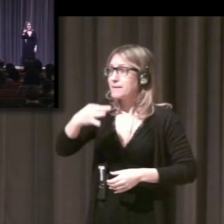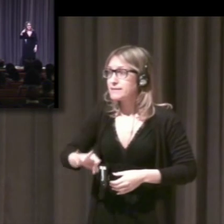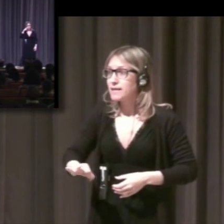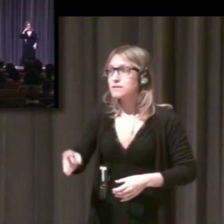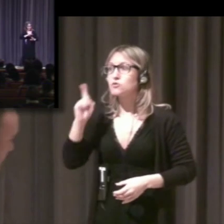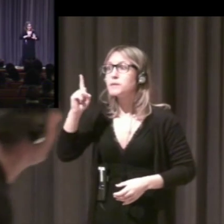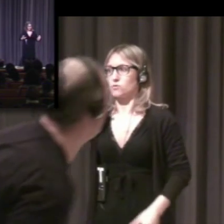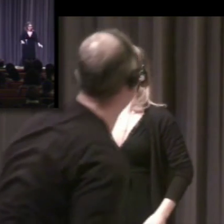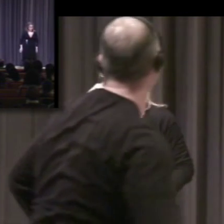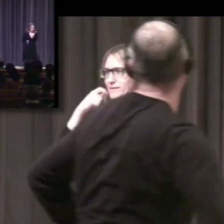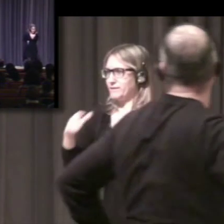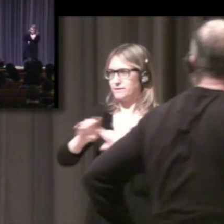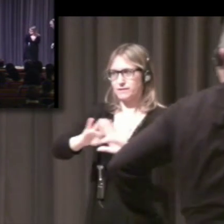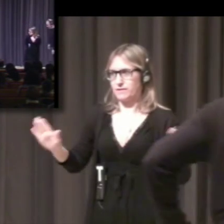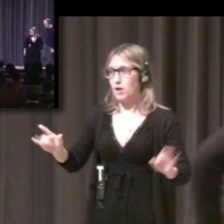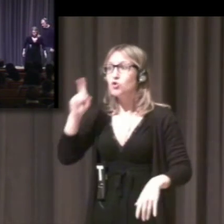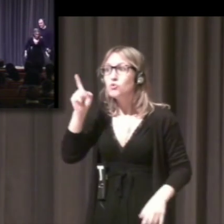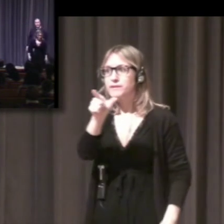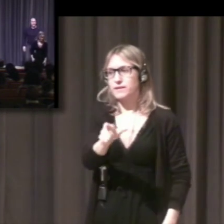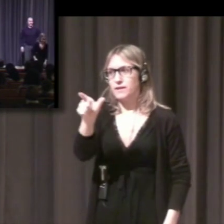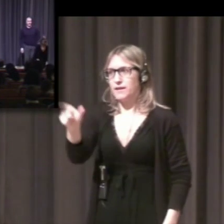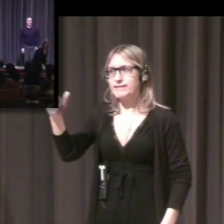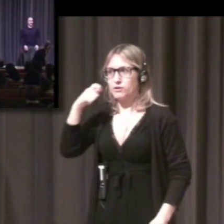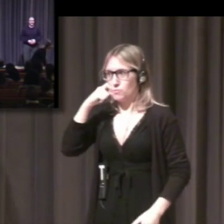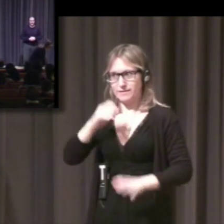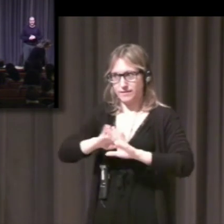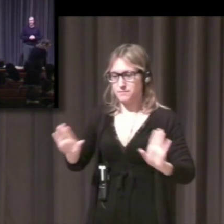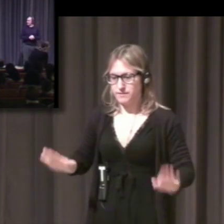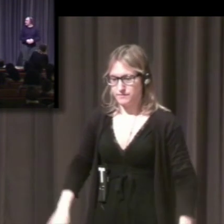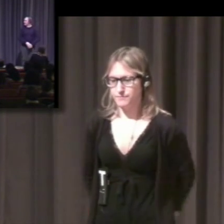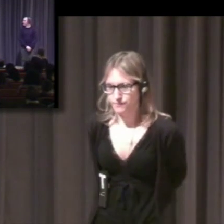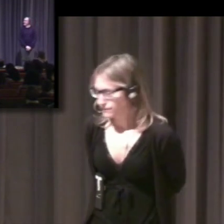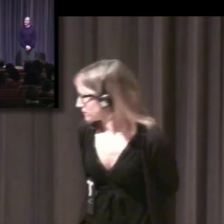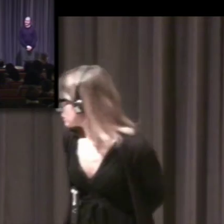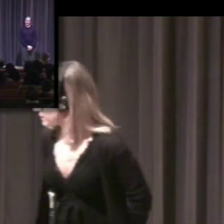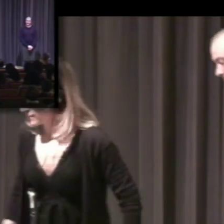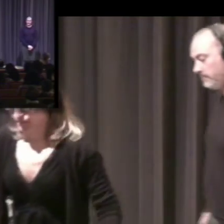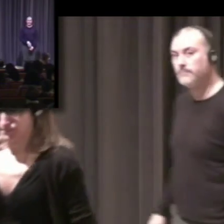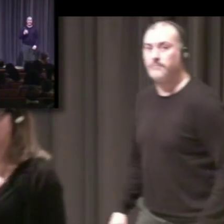Okay, now, given that, I want to turn to the situation of deaf children. next again. And Here's